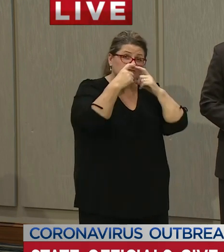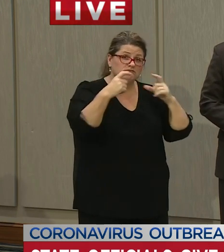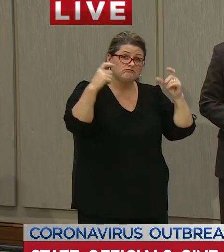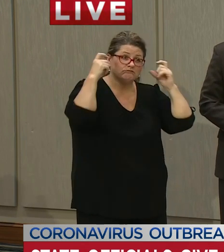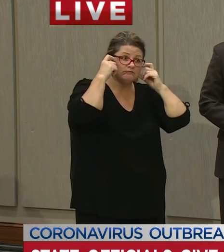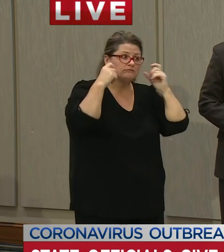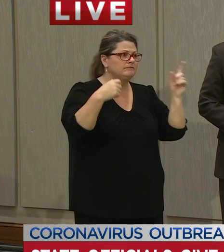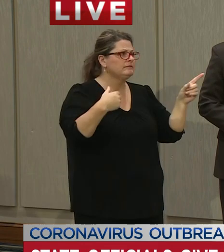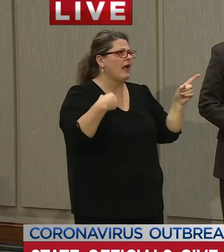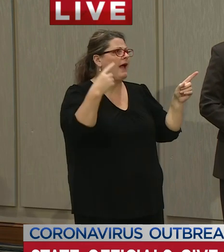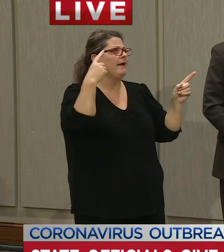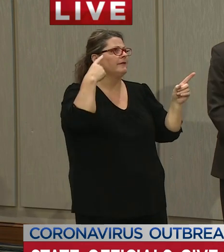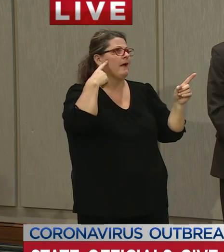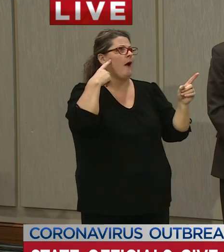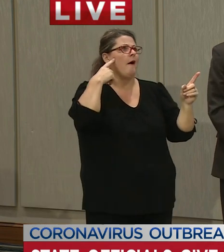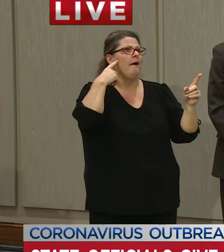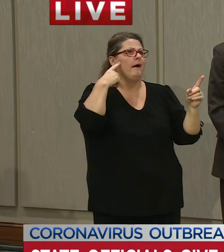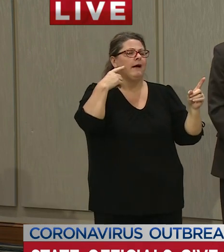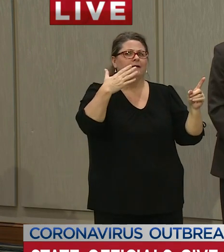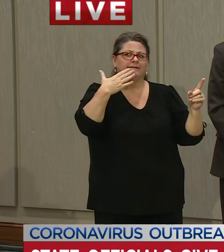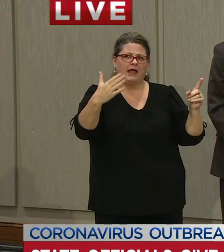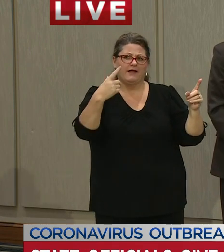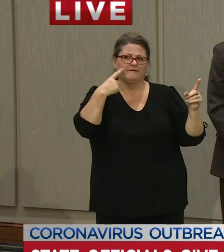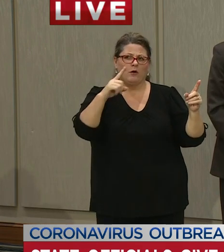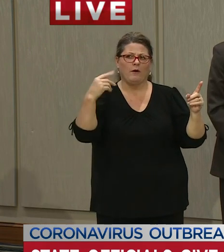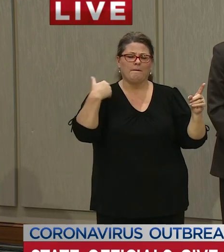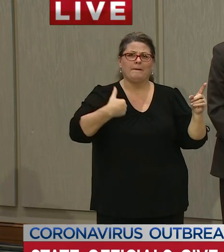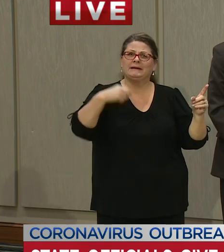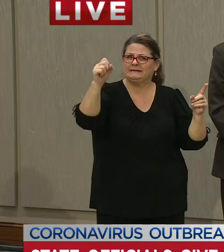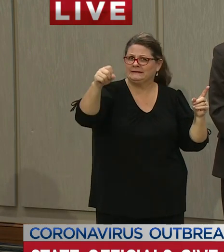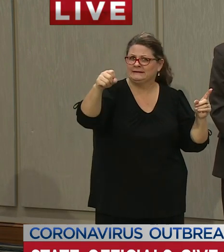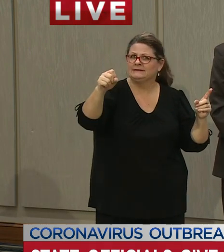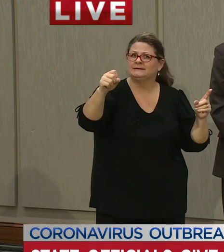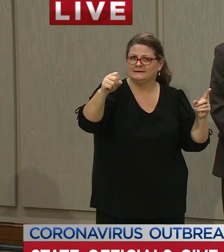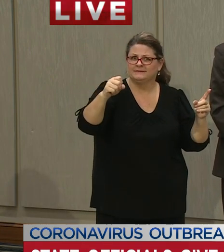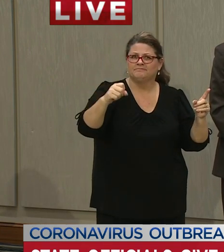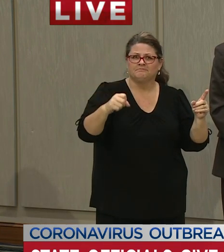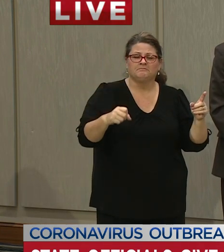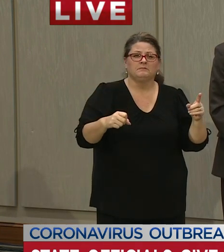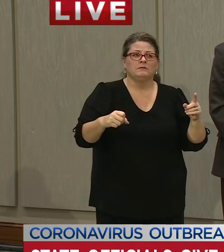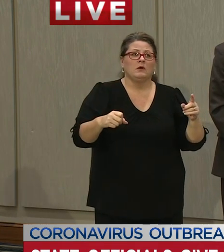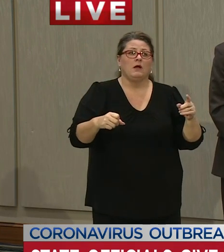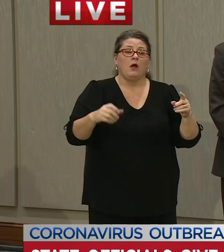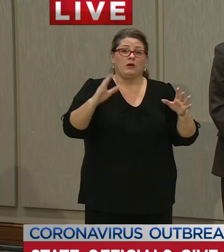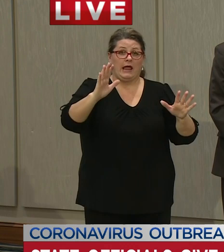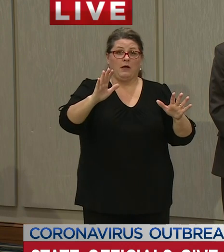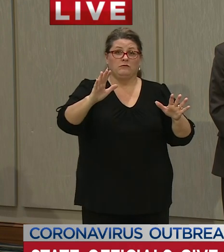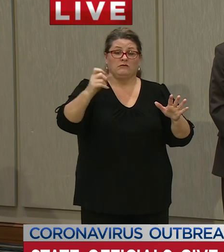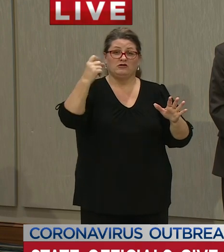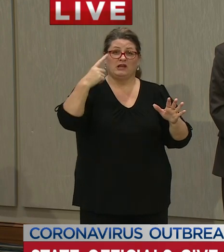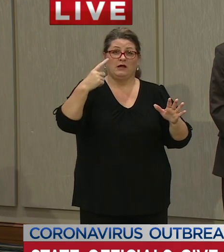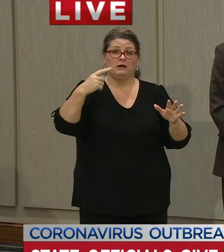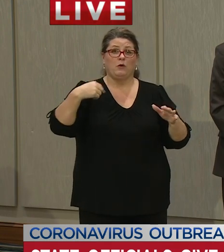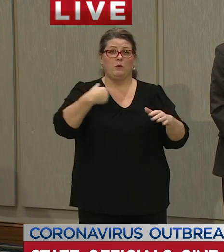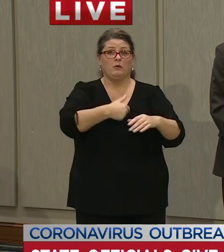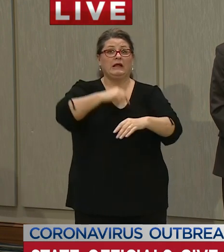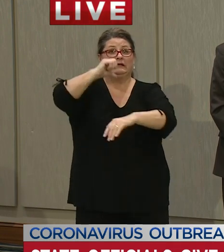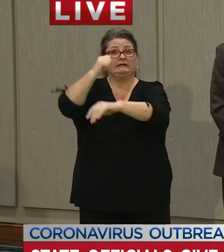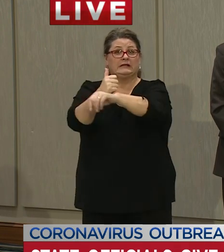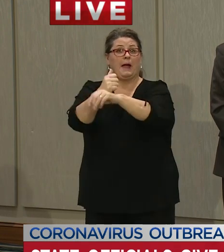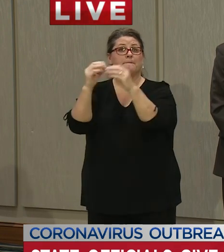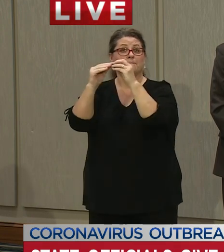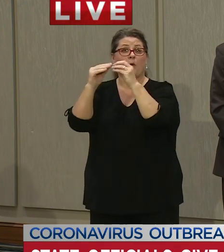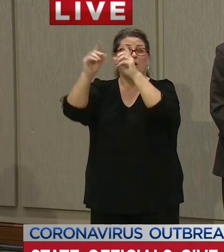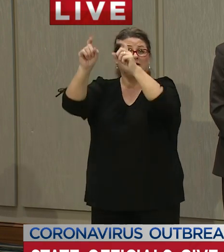thinking that i really need to reinforce that message so just because we're increasing testing testing in our communities doesn't need that